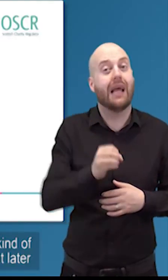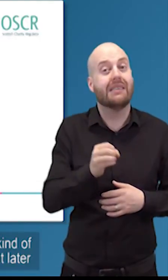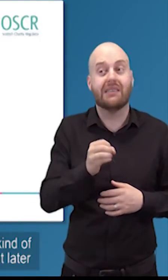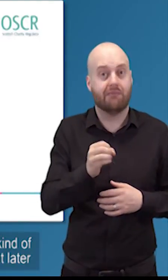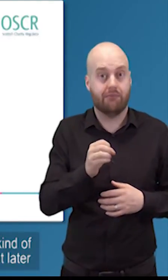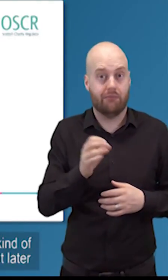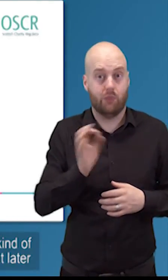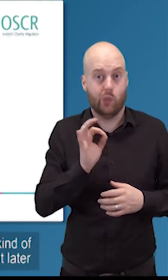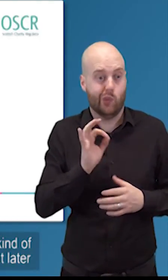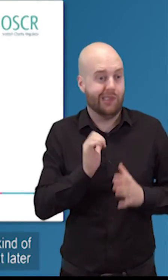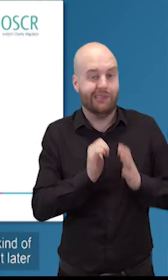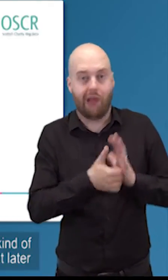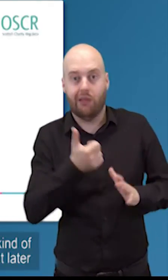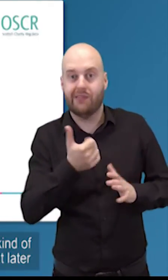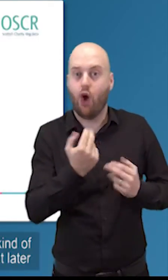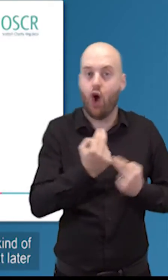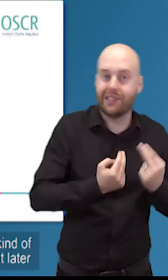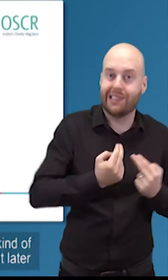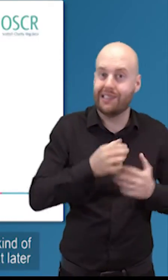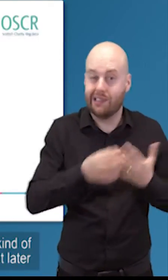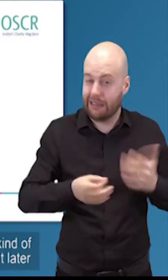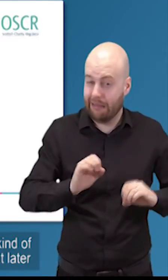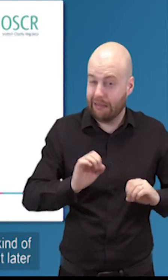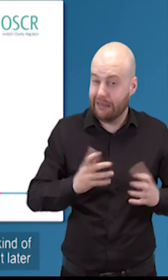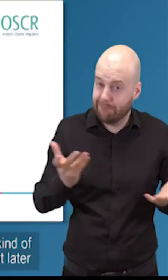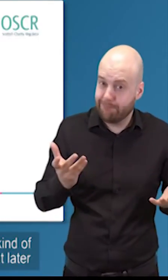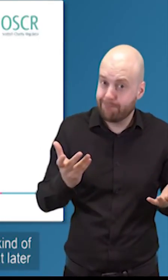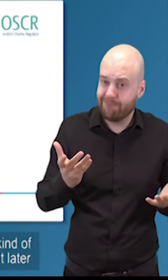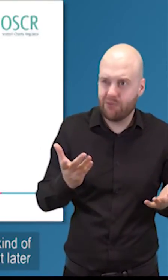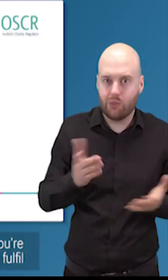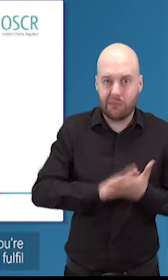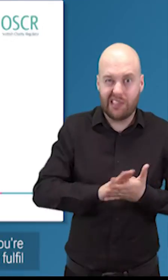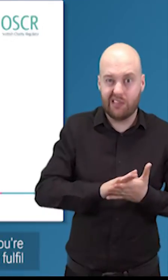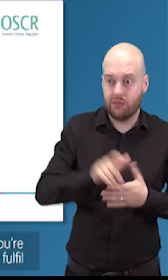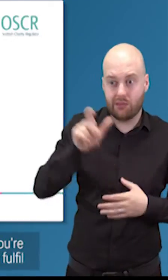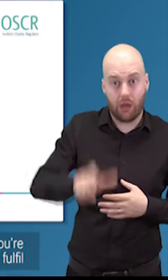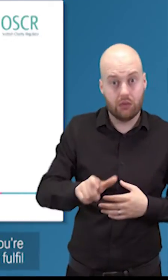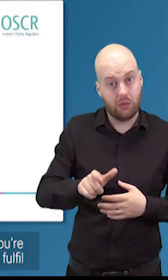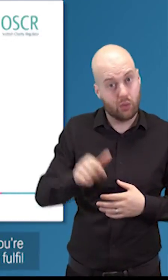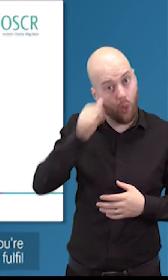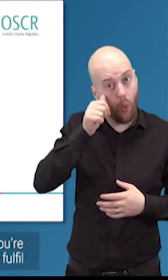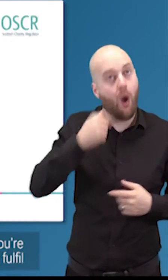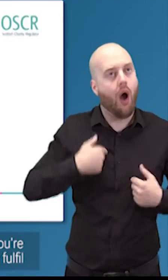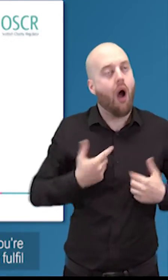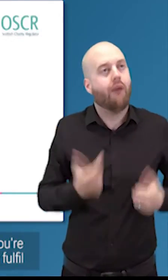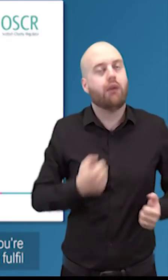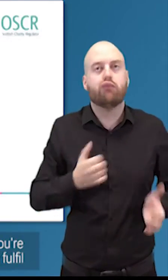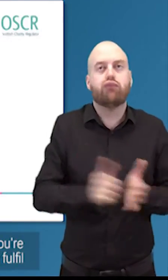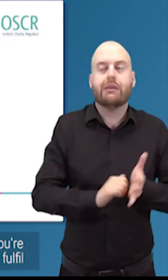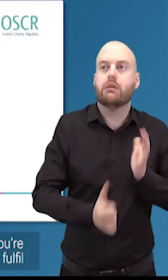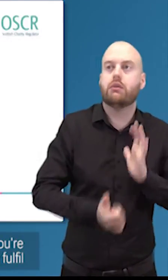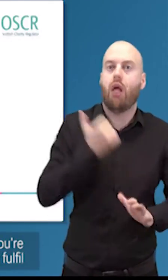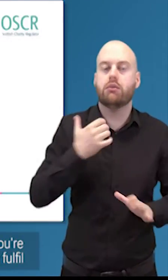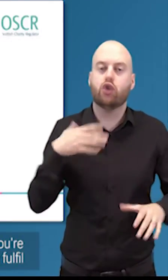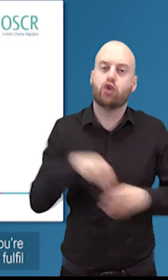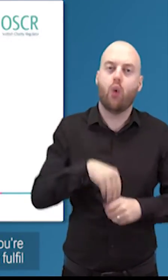55 don't use any kind of skills audit and i'm going to talk a little bit about that later um so do you really understand what skills it is